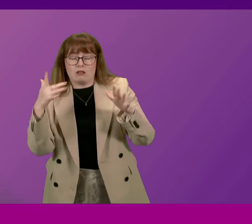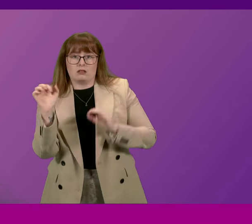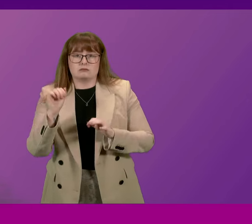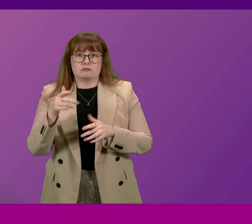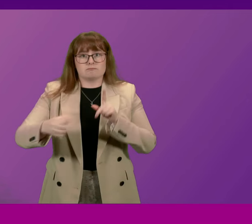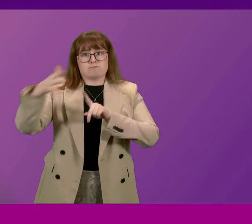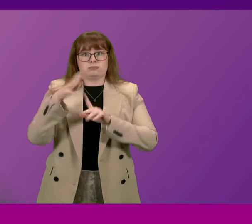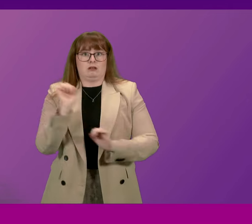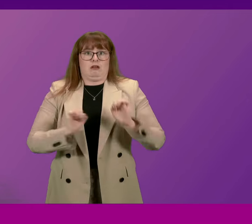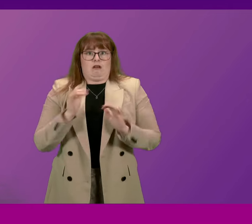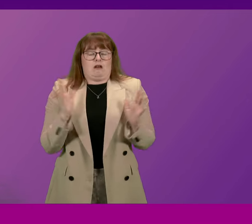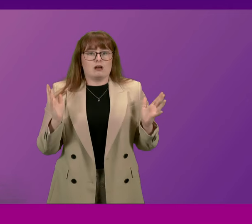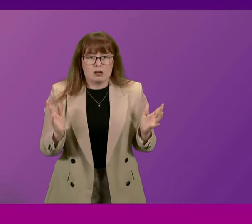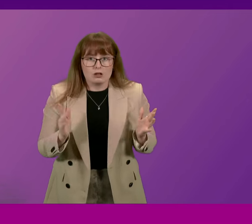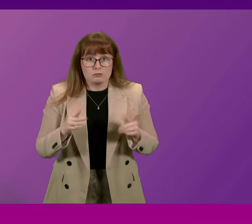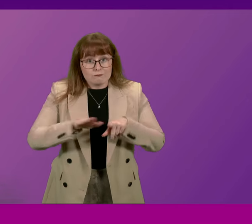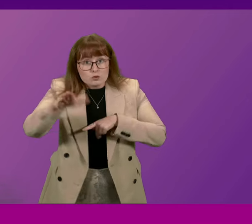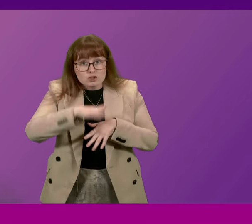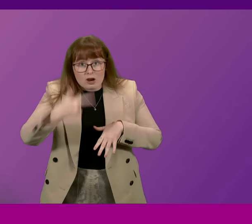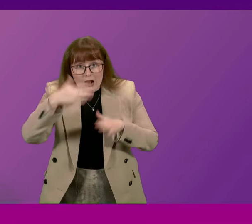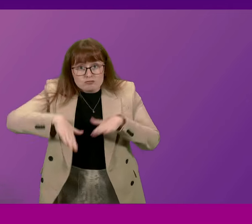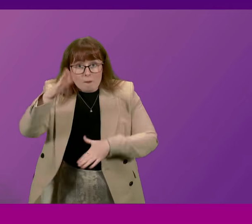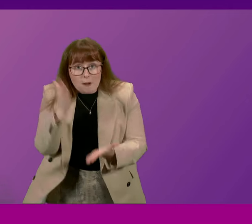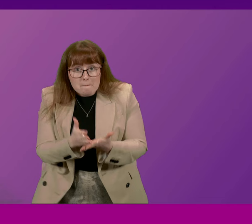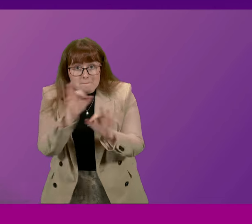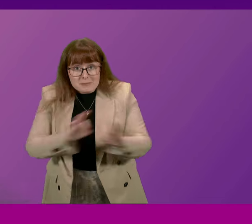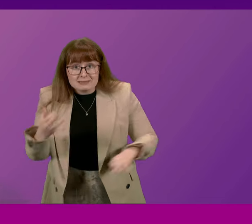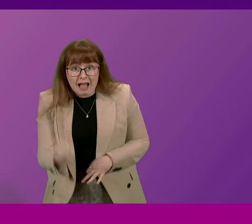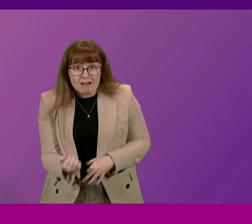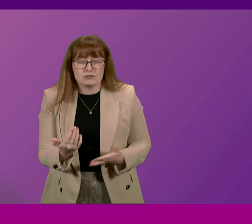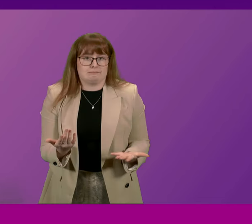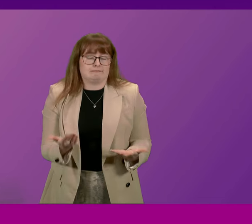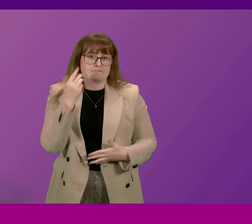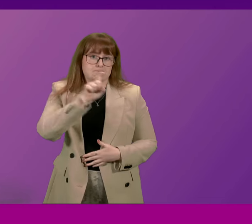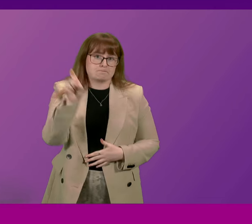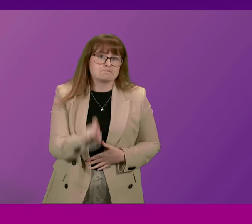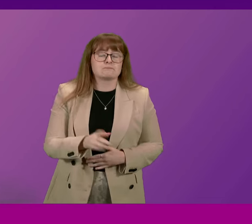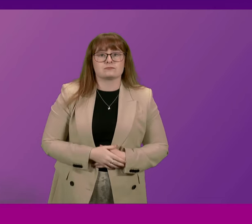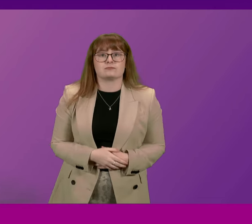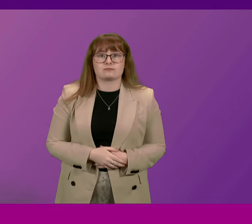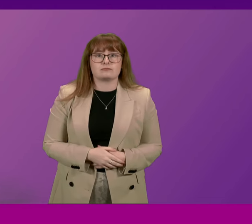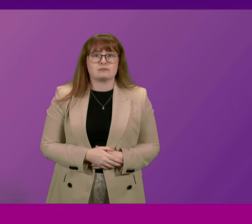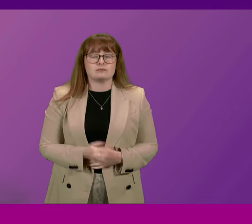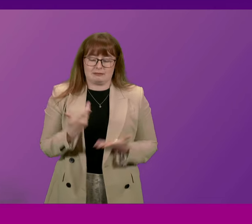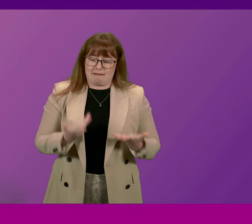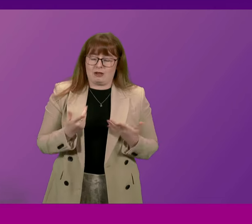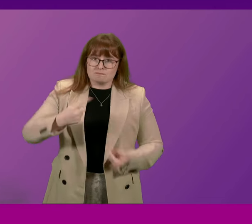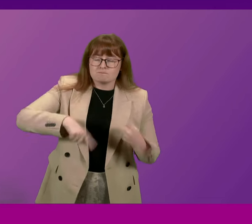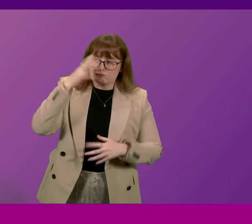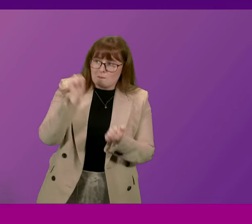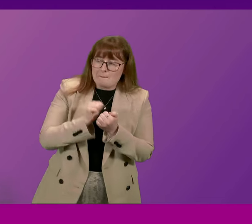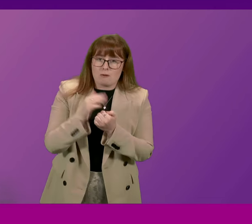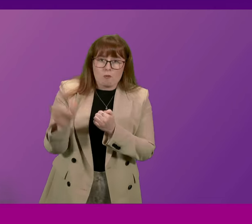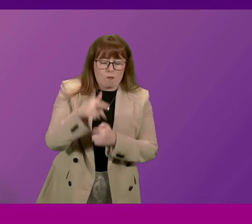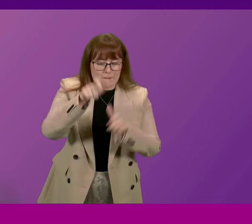Will future children be able to grow up in peace and plenty? We take this moment to acknowledge